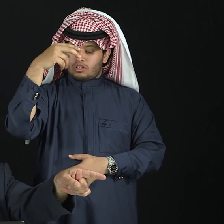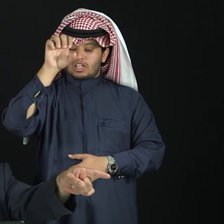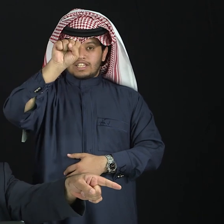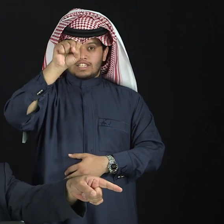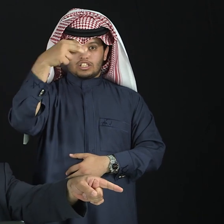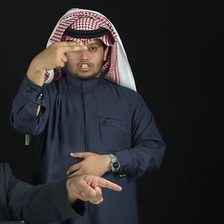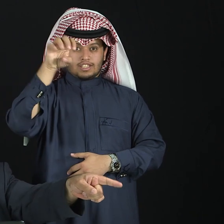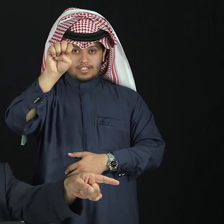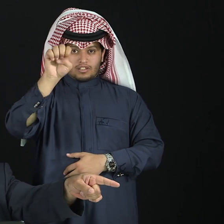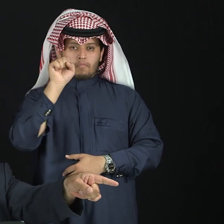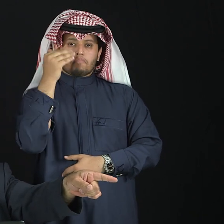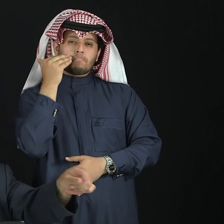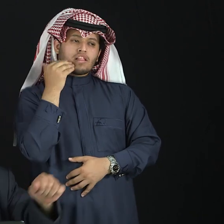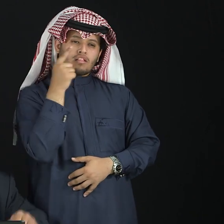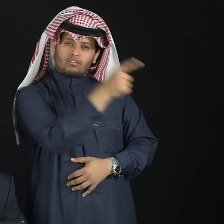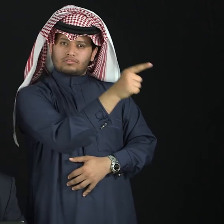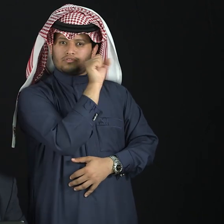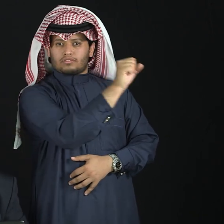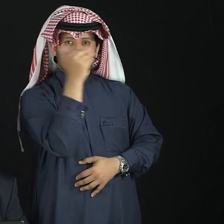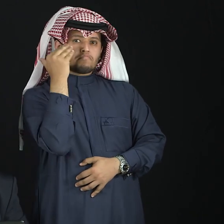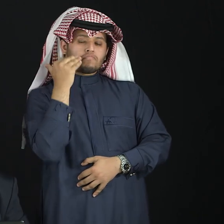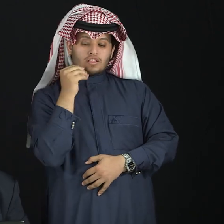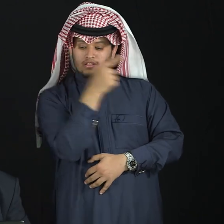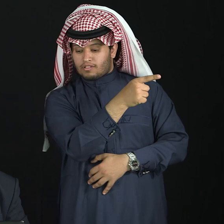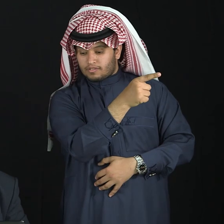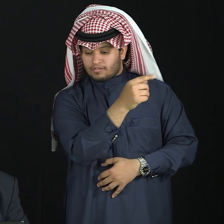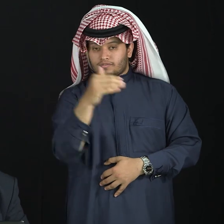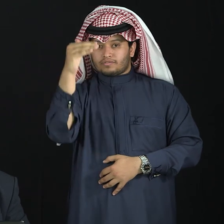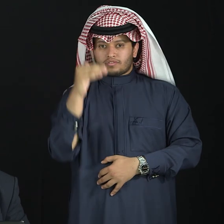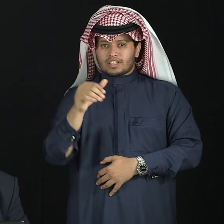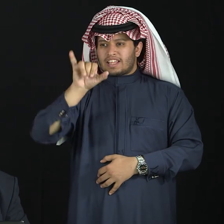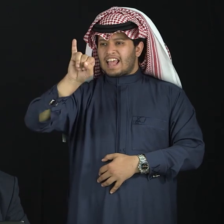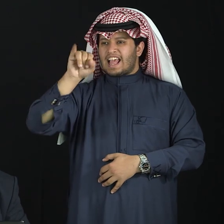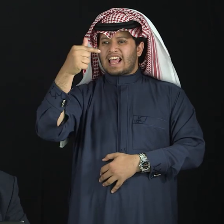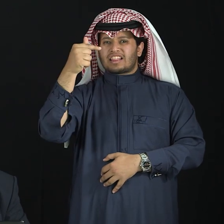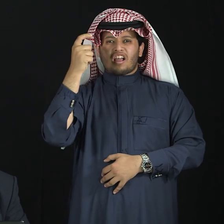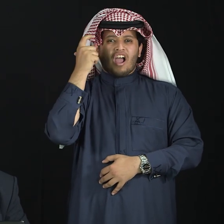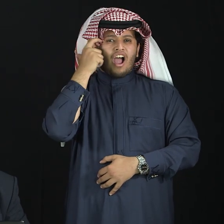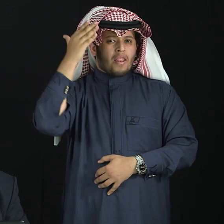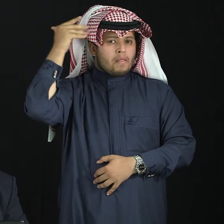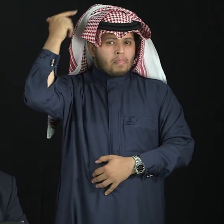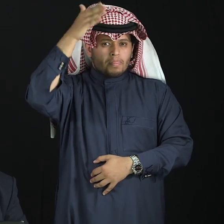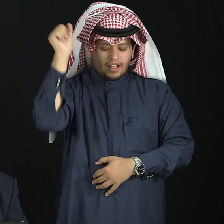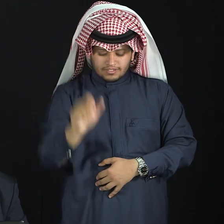point to the girl here, if she is in front of you. It, for the inanimate,